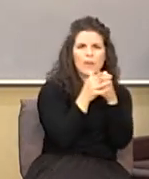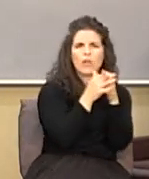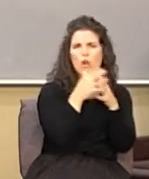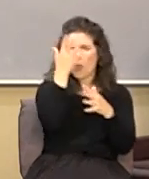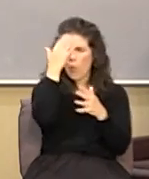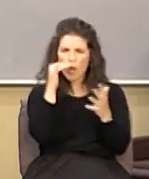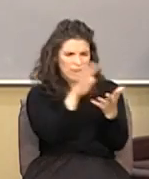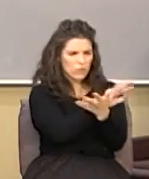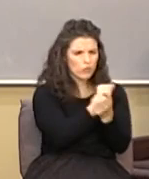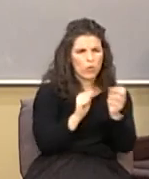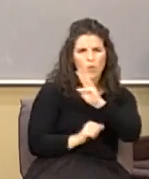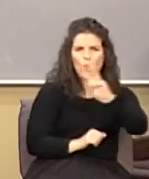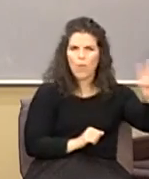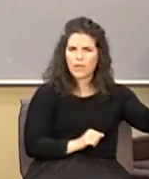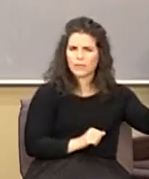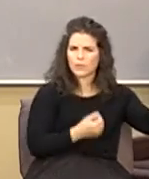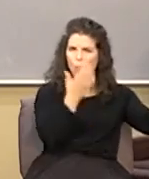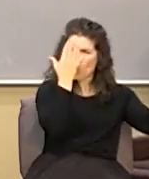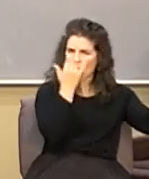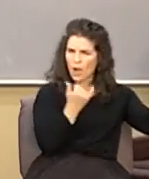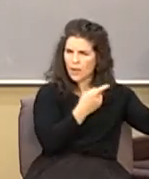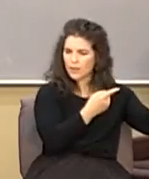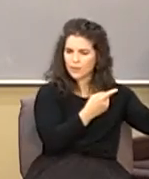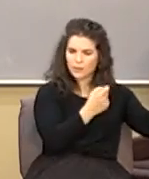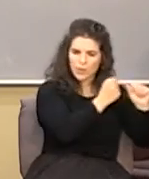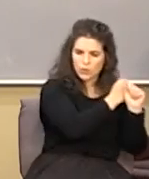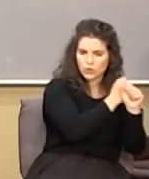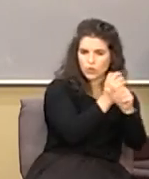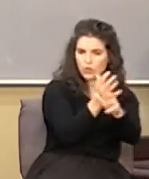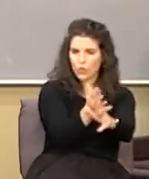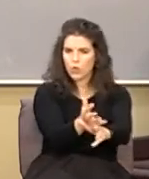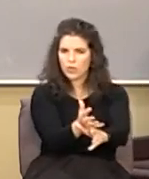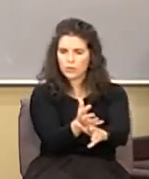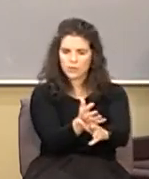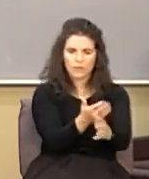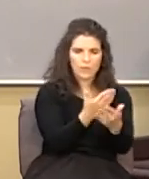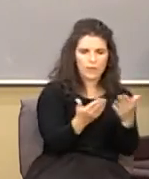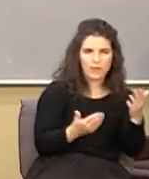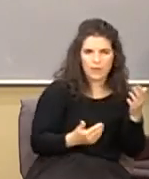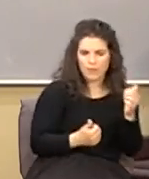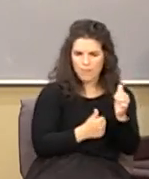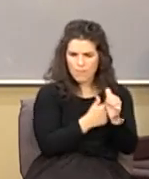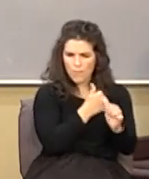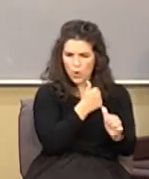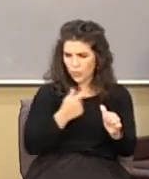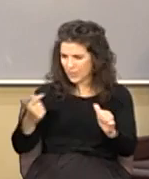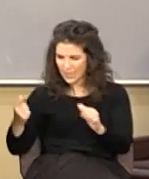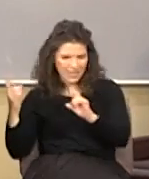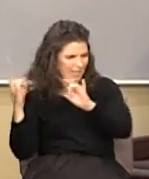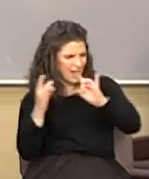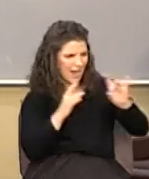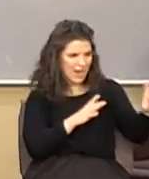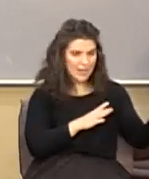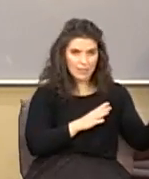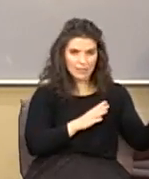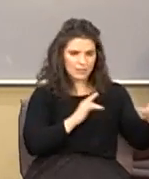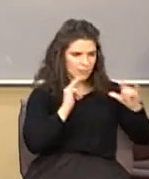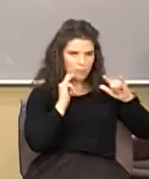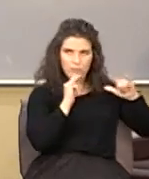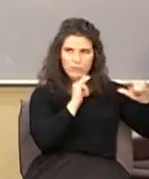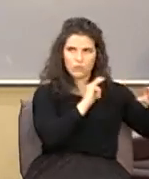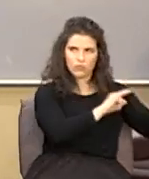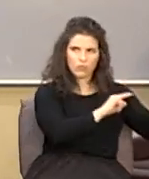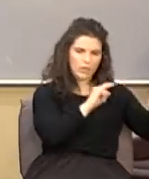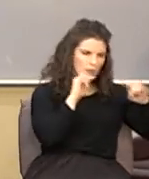the thing that repulses him the most. It's been the source of the thing that he hates the most. And he's striking right at the